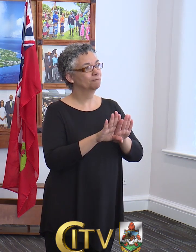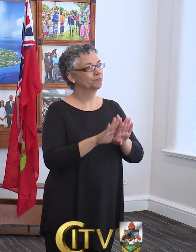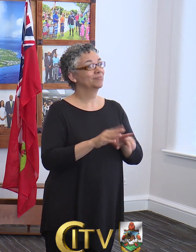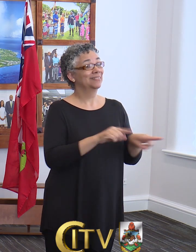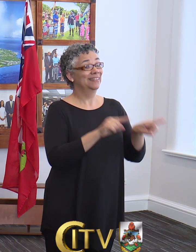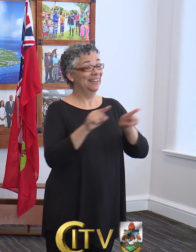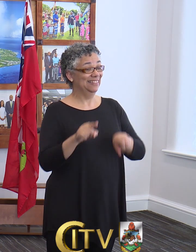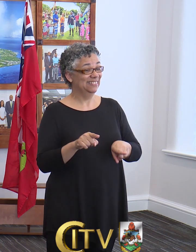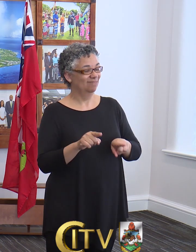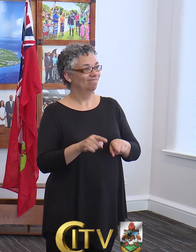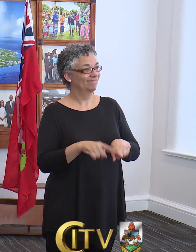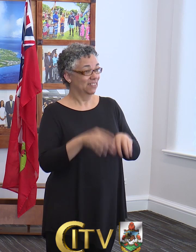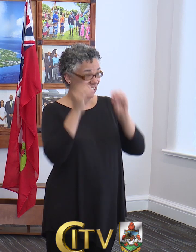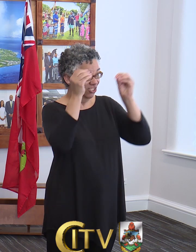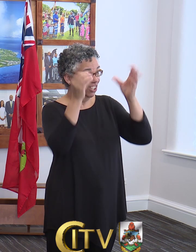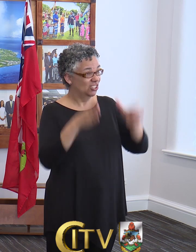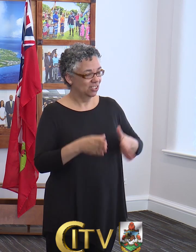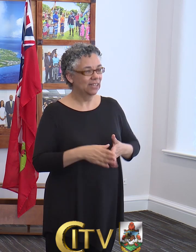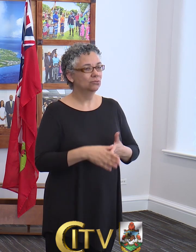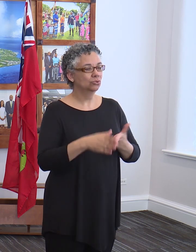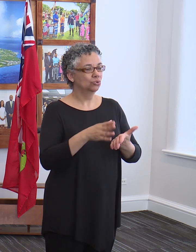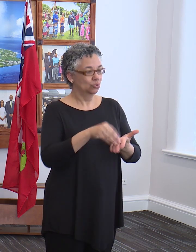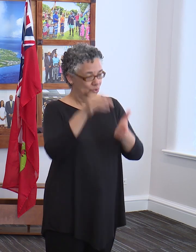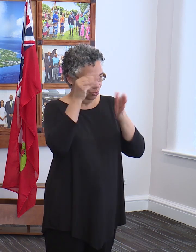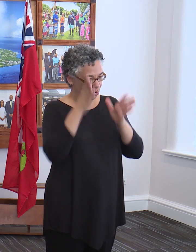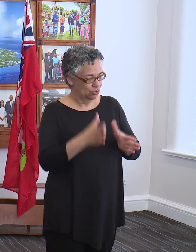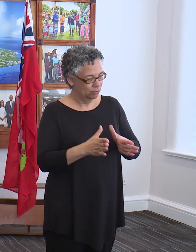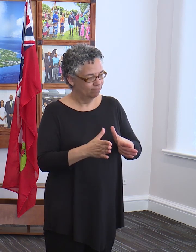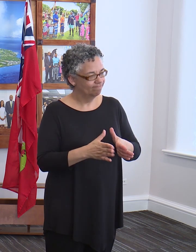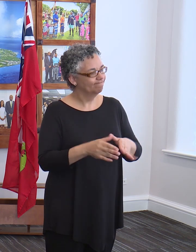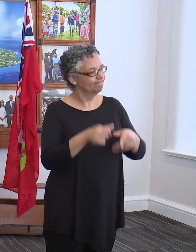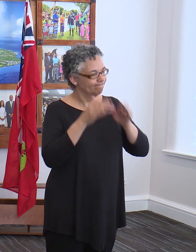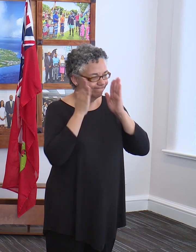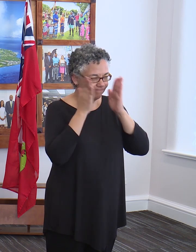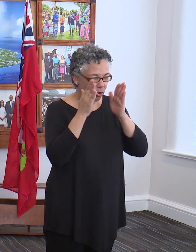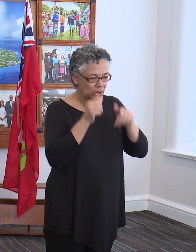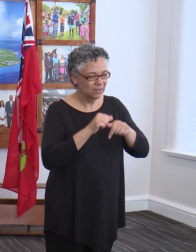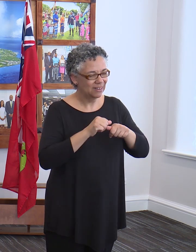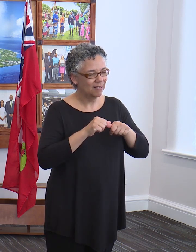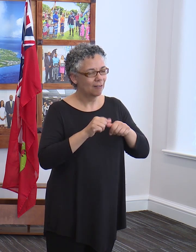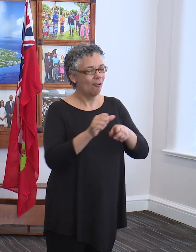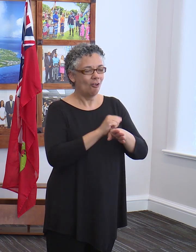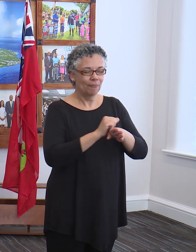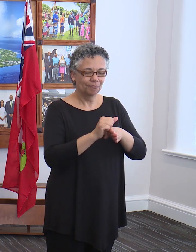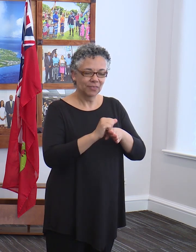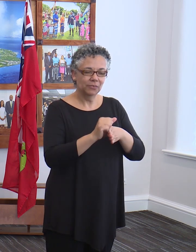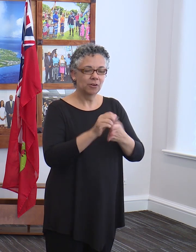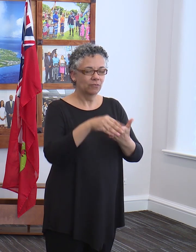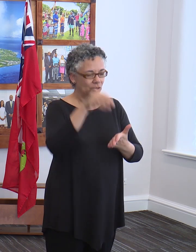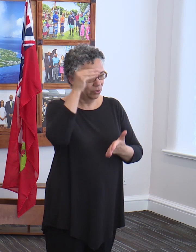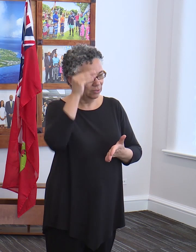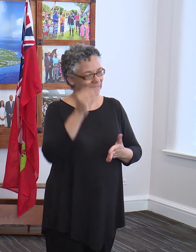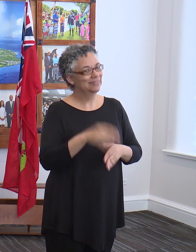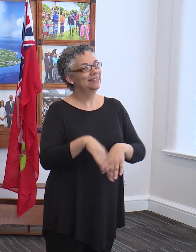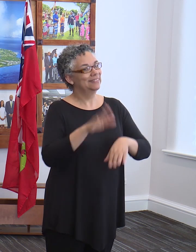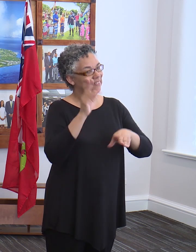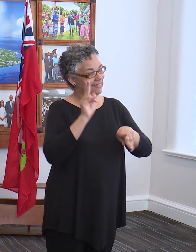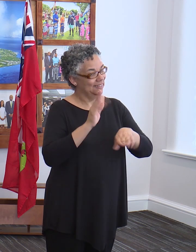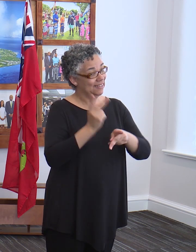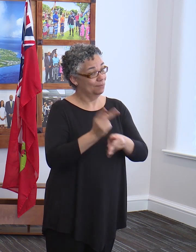staff engage students in remote learning experiences, it will keep our students focused on learning and off the streets.